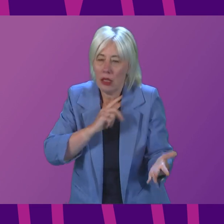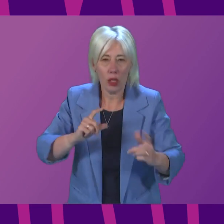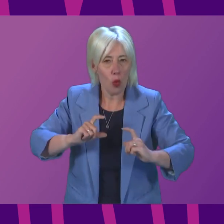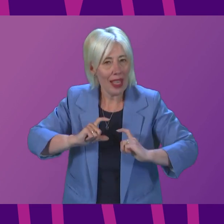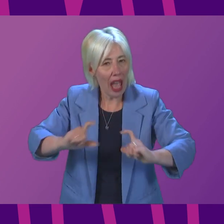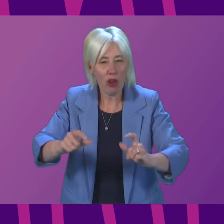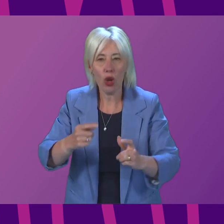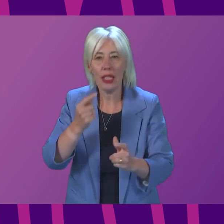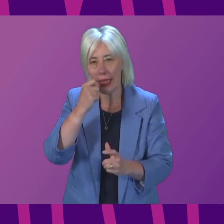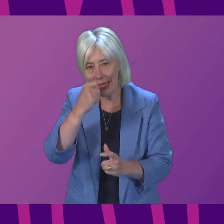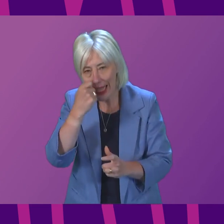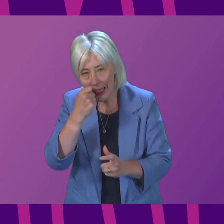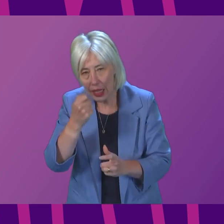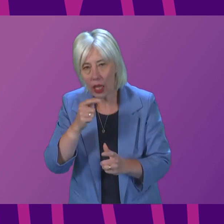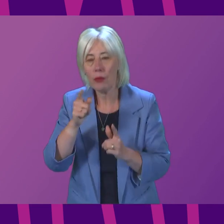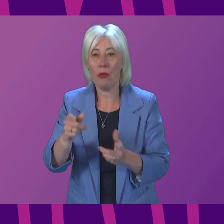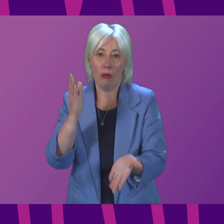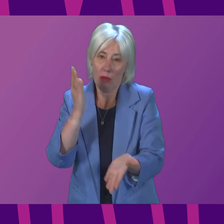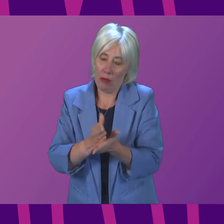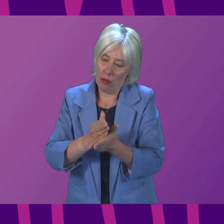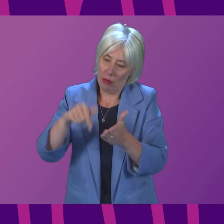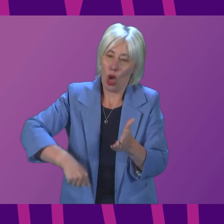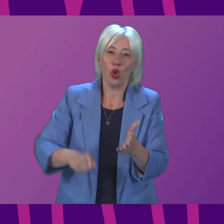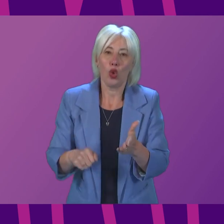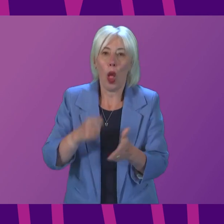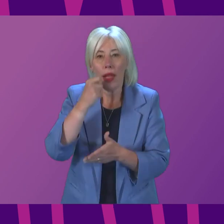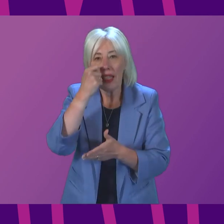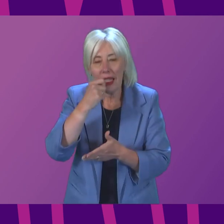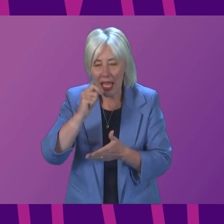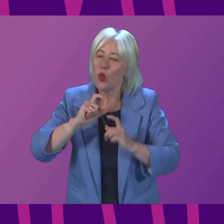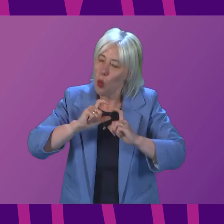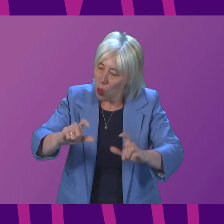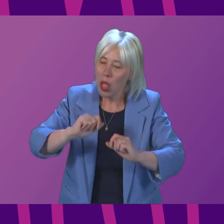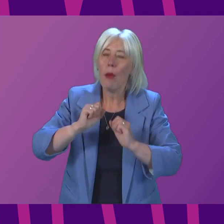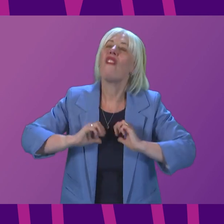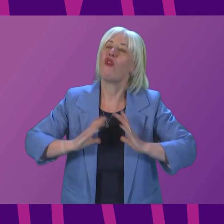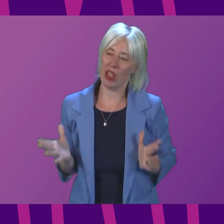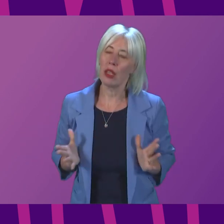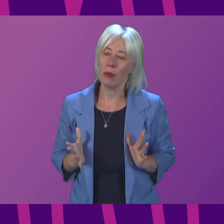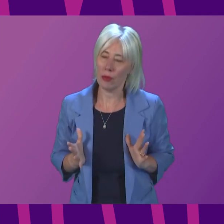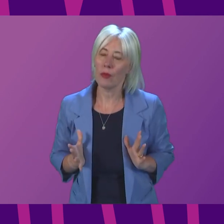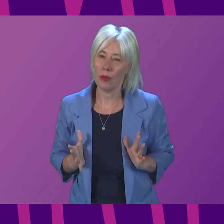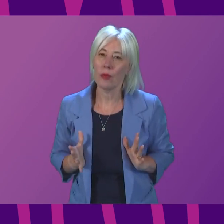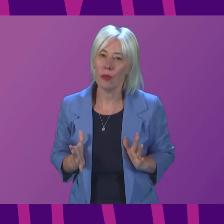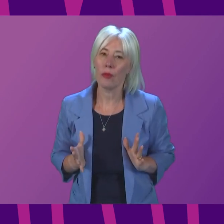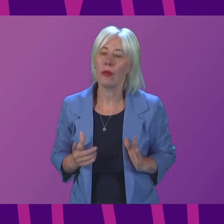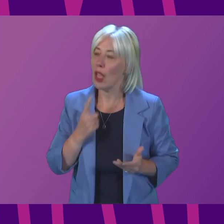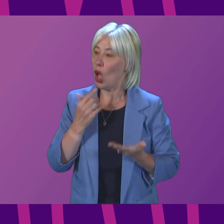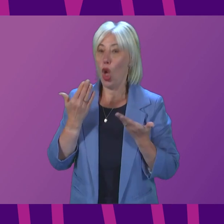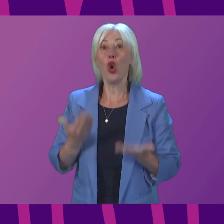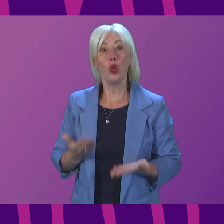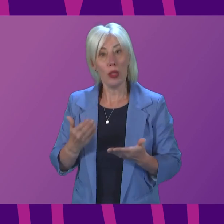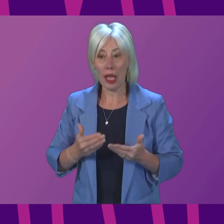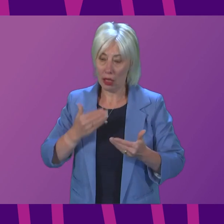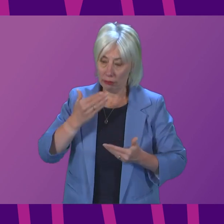advise testing, access to tests will in Scotland remain free of charge. Siding officer, today does mark steady